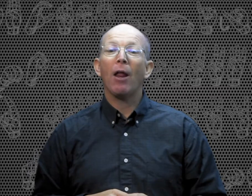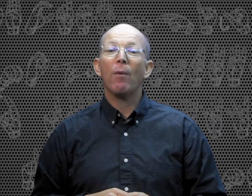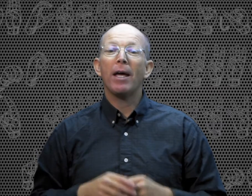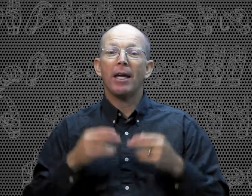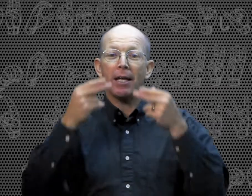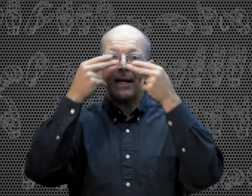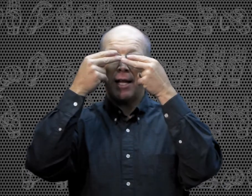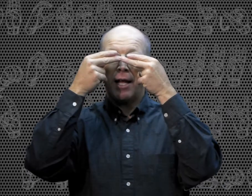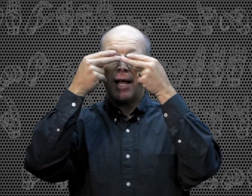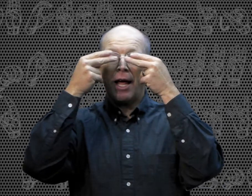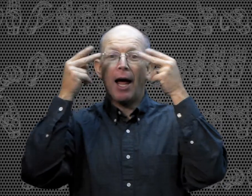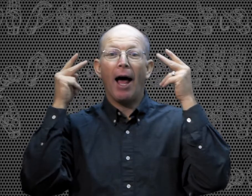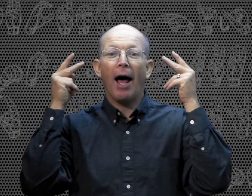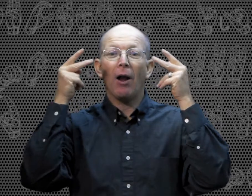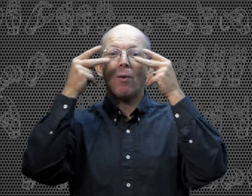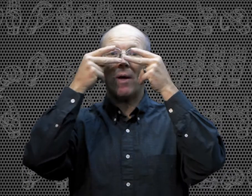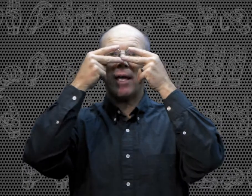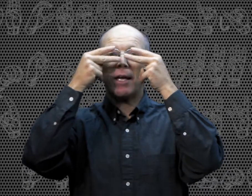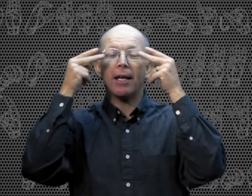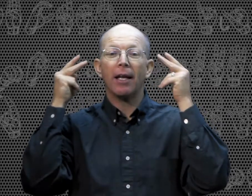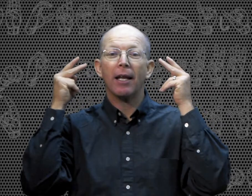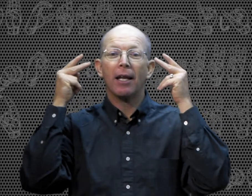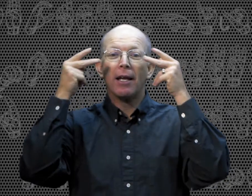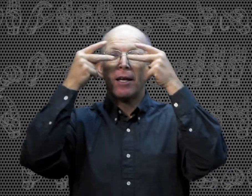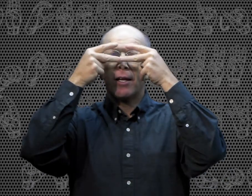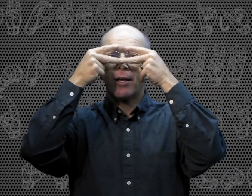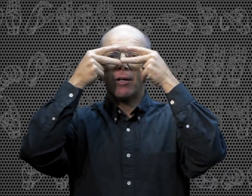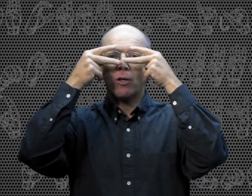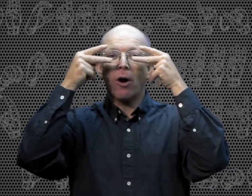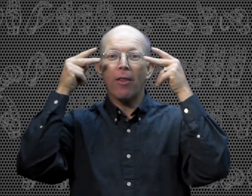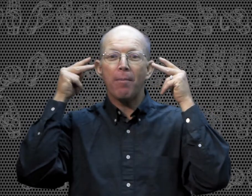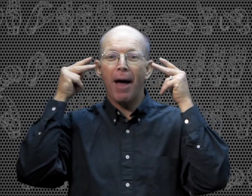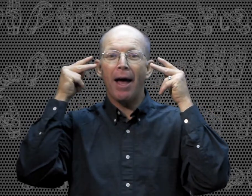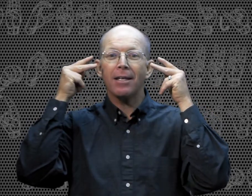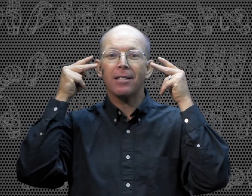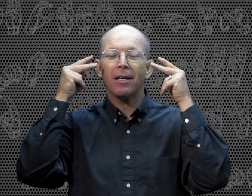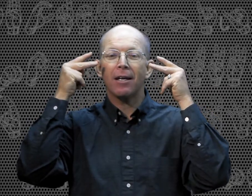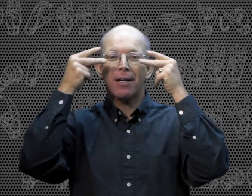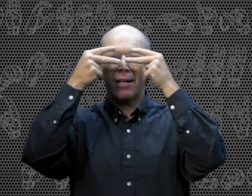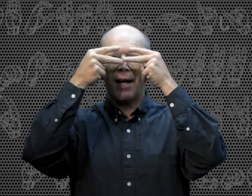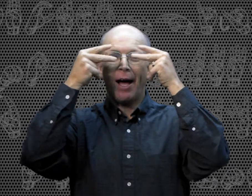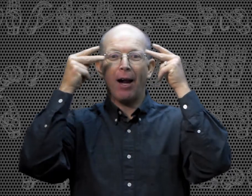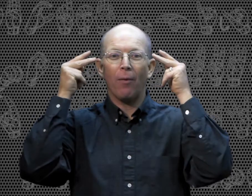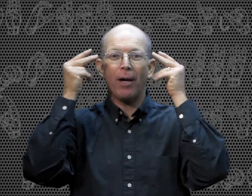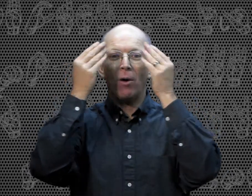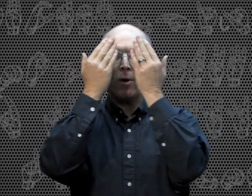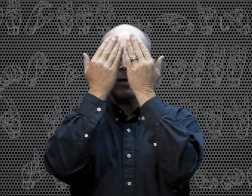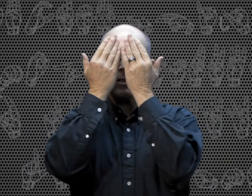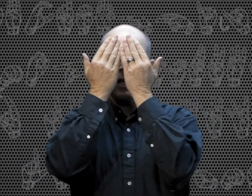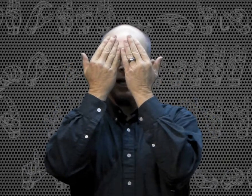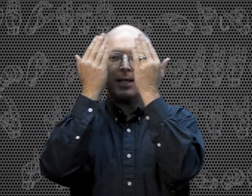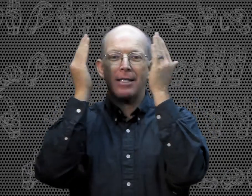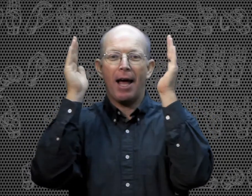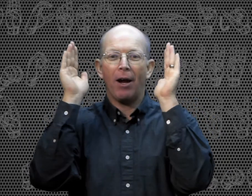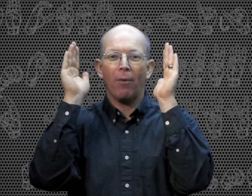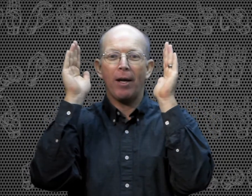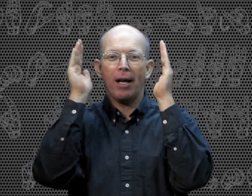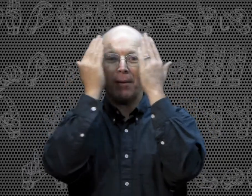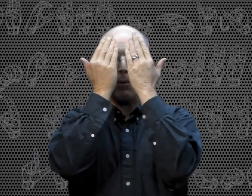Halloween. Halloween. You draw on the mask. Halloween. Or you'll see it like this. Halloween, like